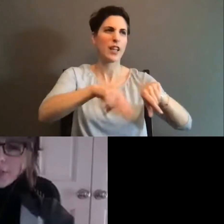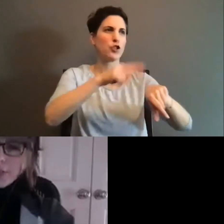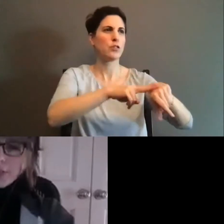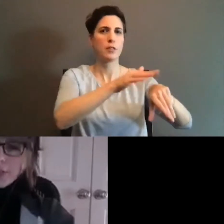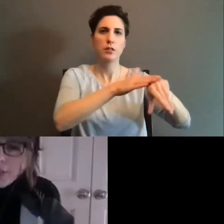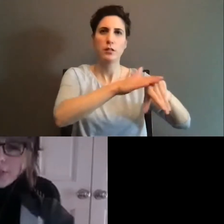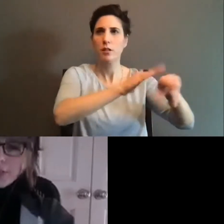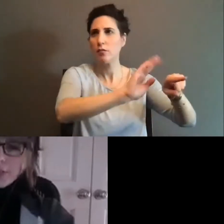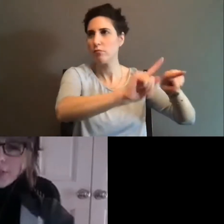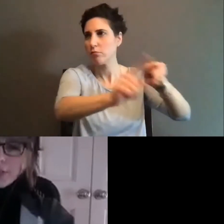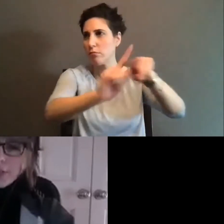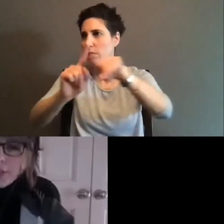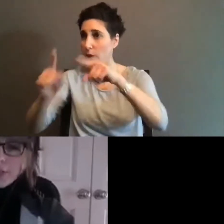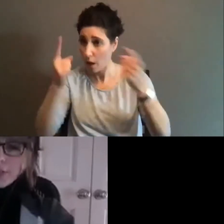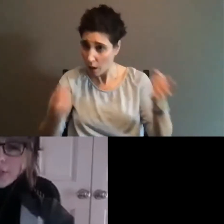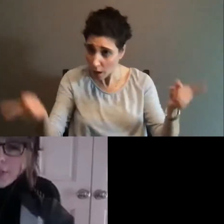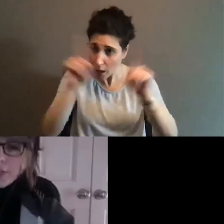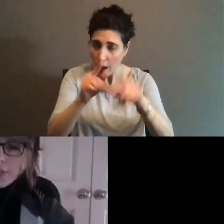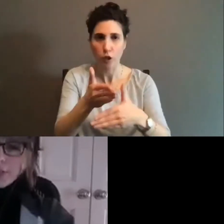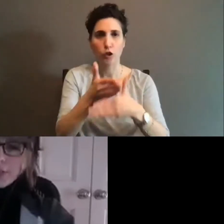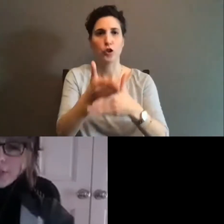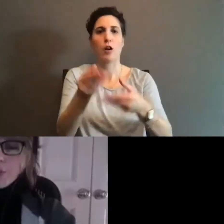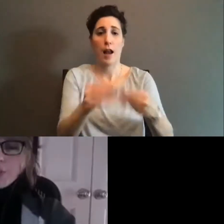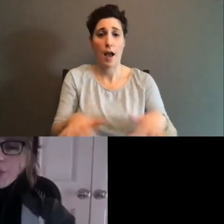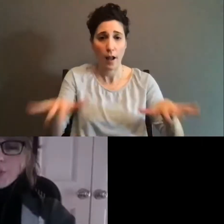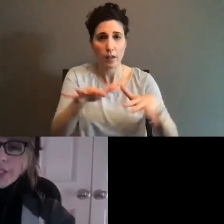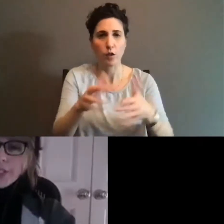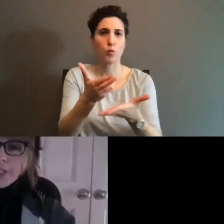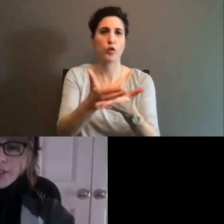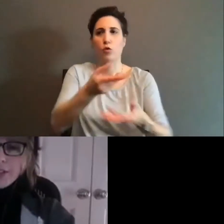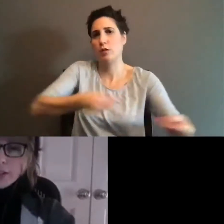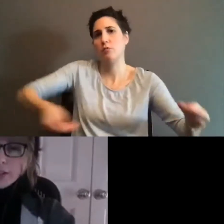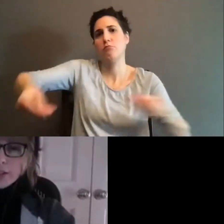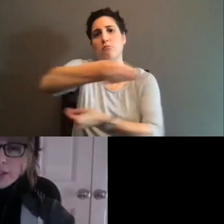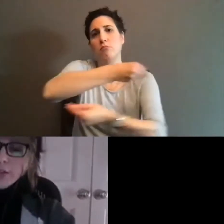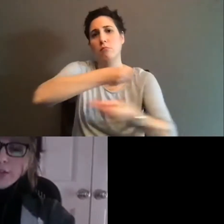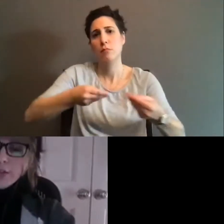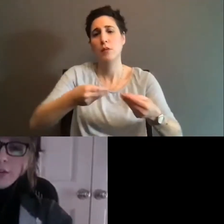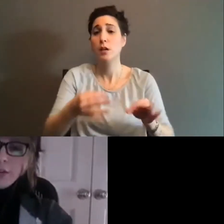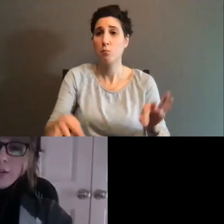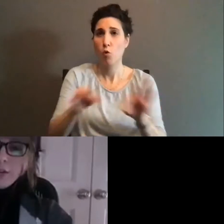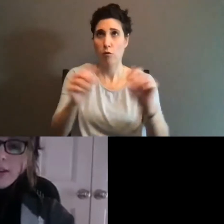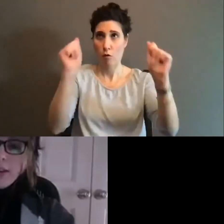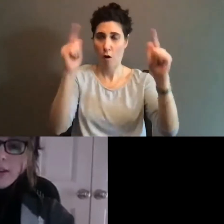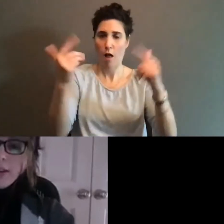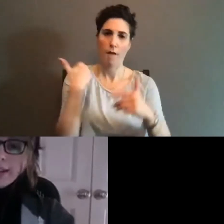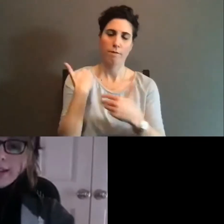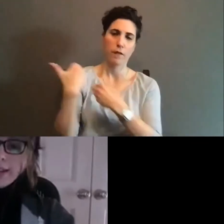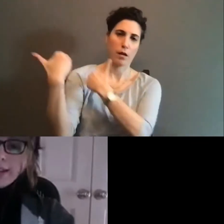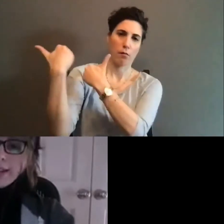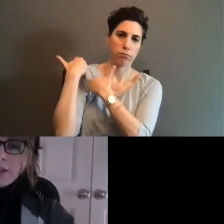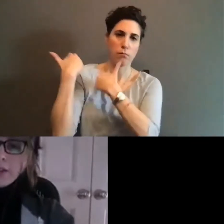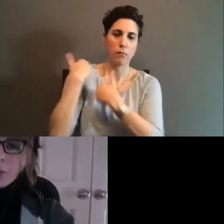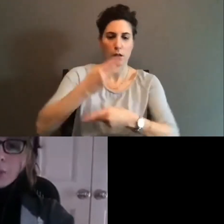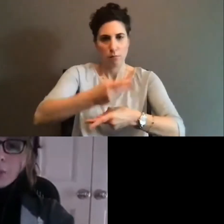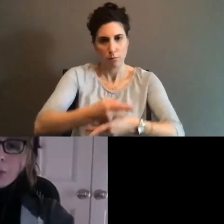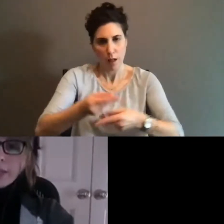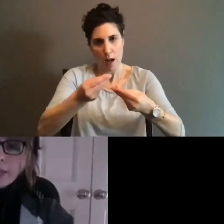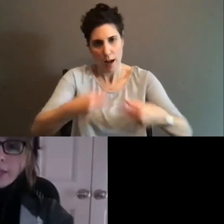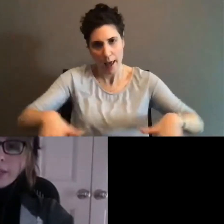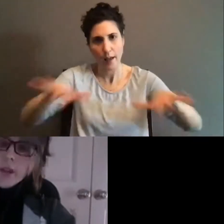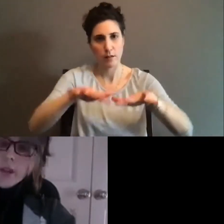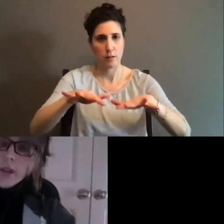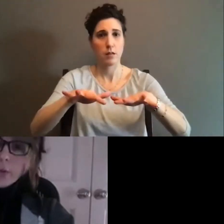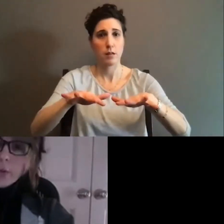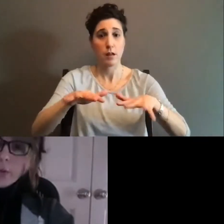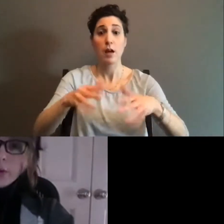and resources. And importantly, we all have a responsibility to care for this land and for those who live here. A land acknowledgement